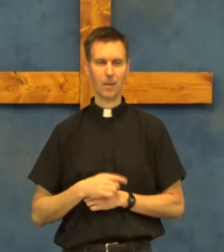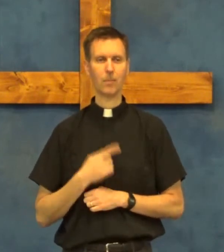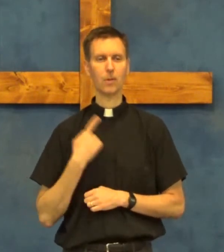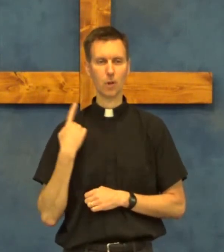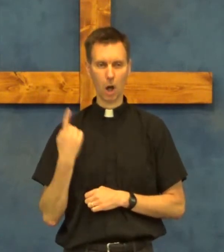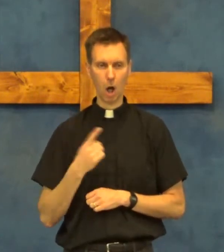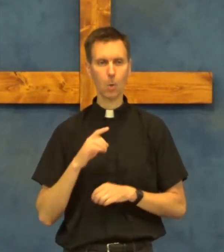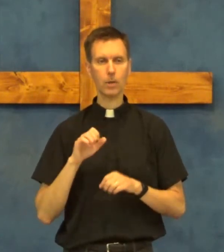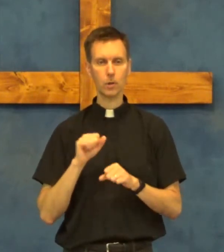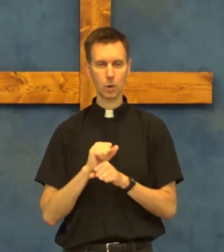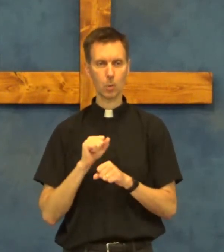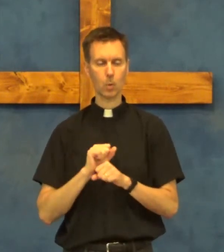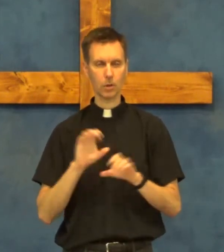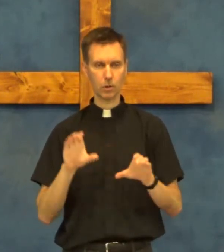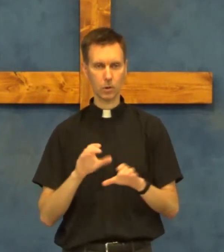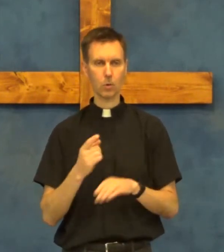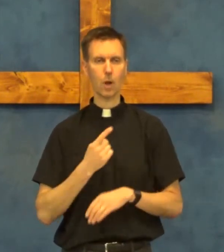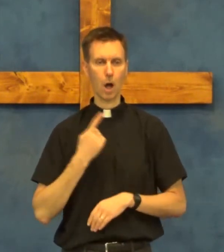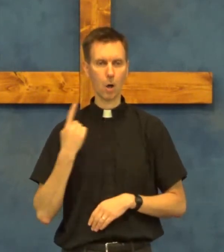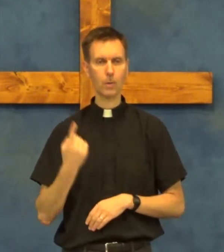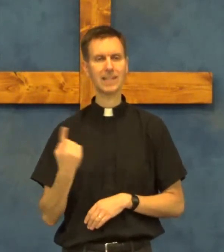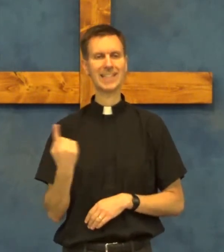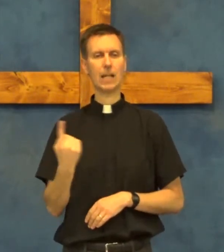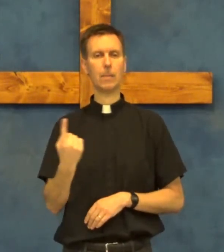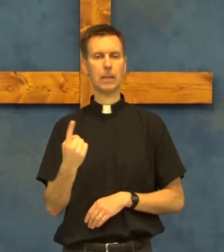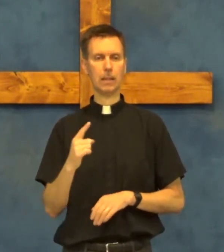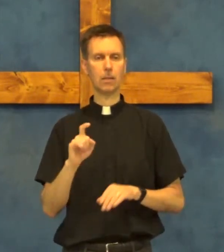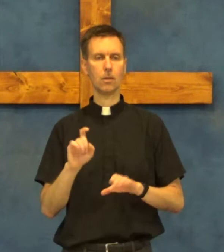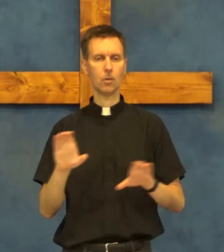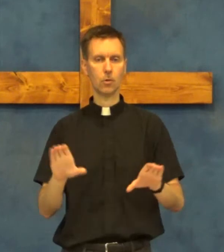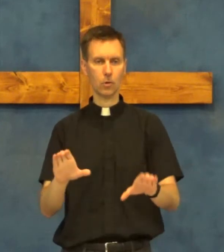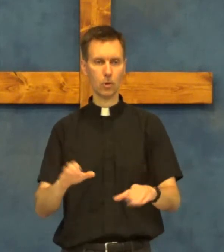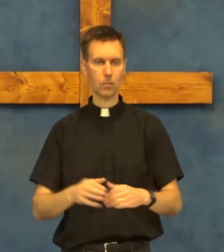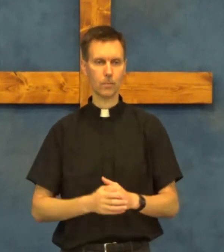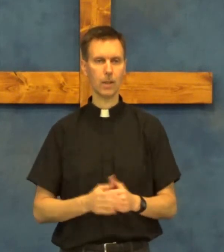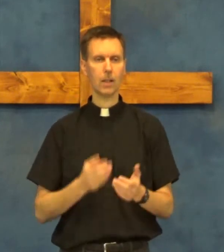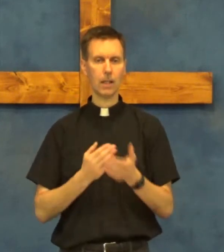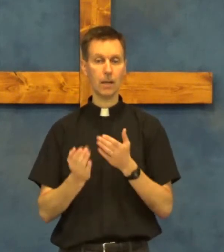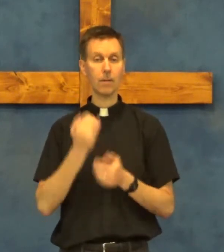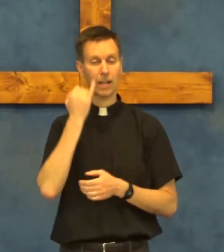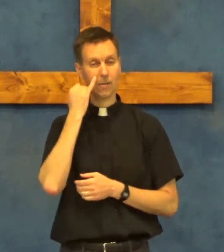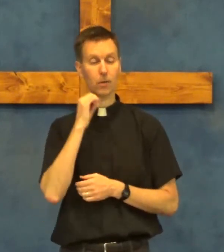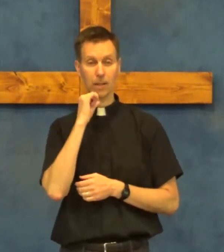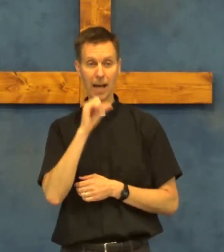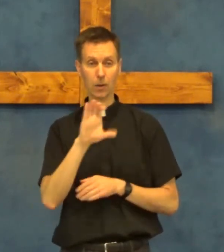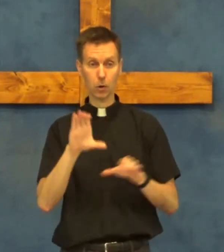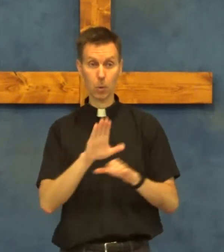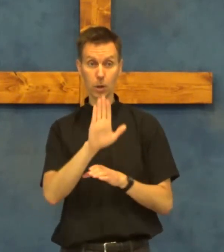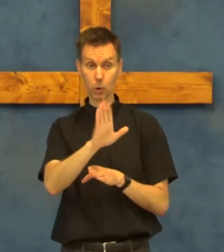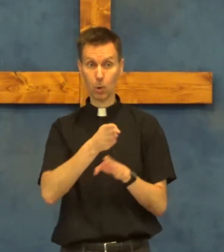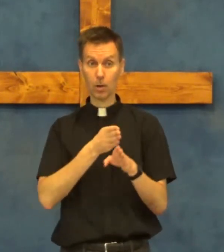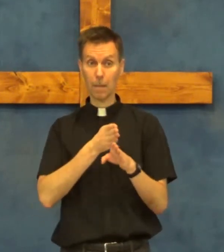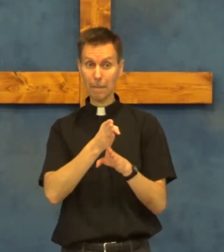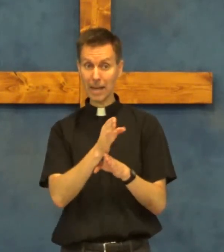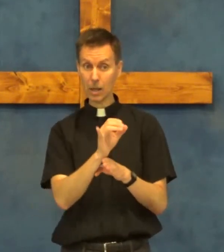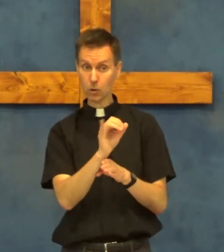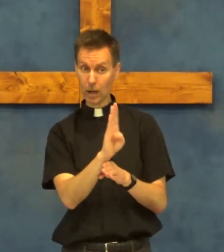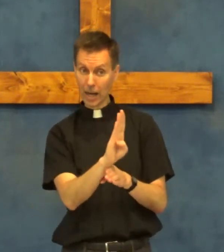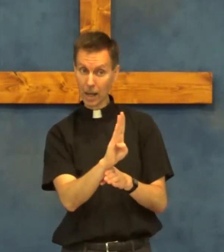there's always work to do always something to do even if you're not doing your main job